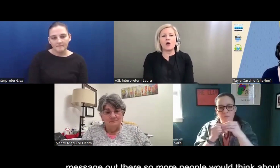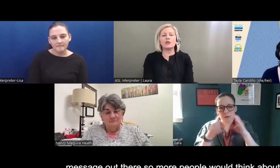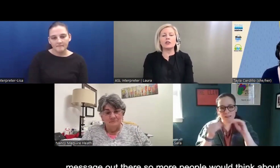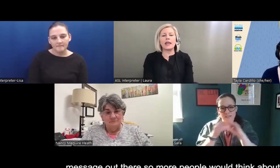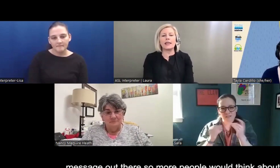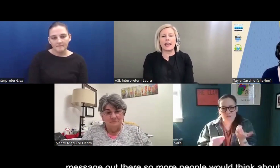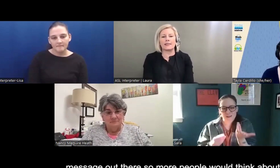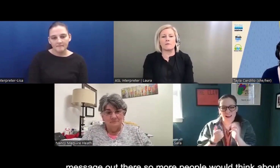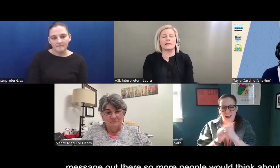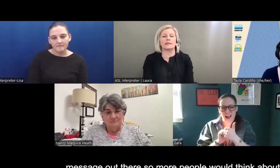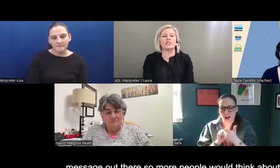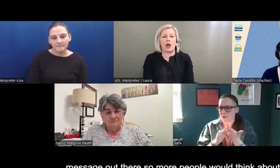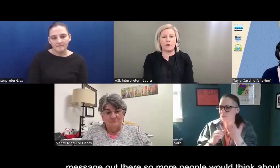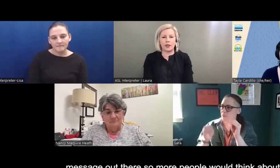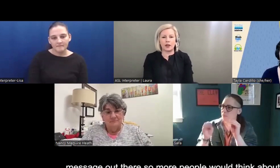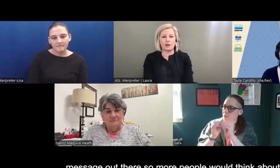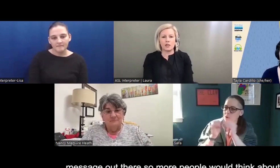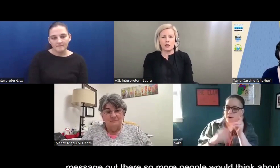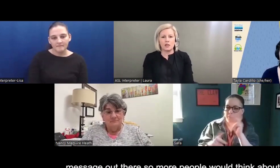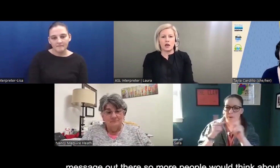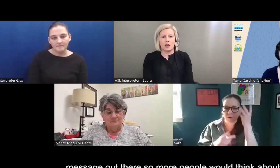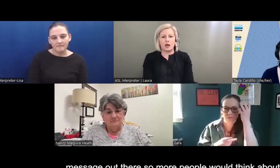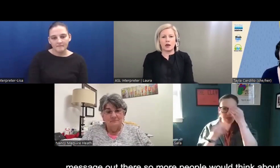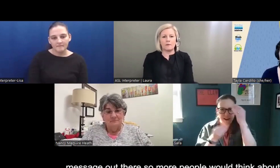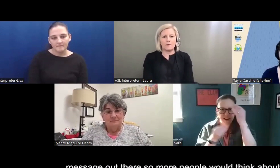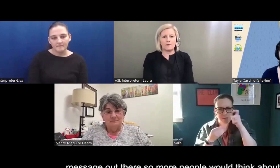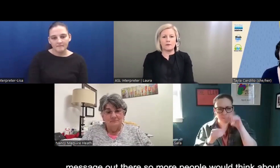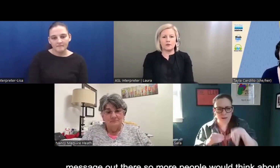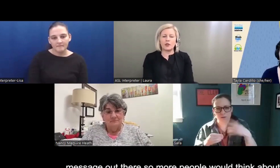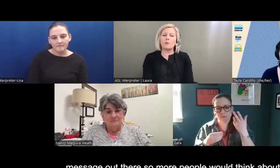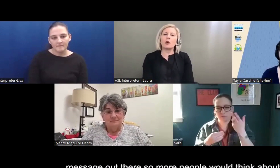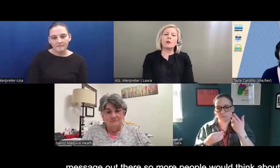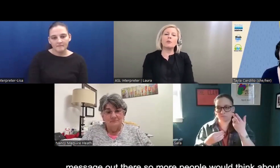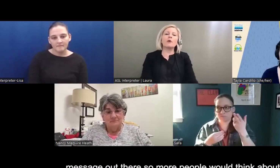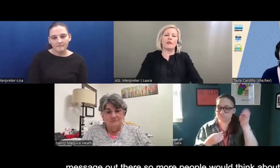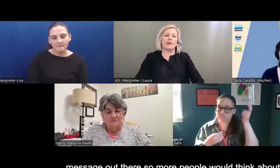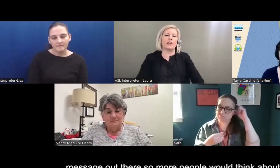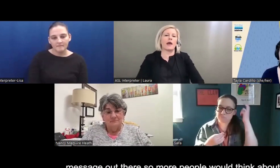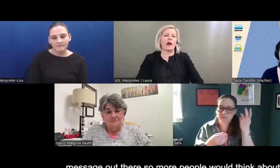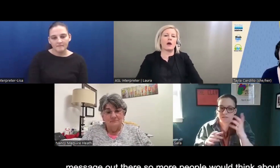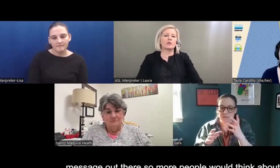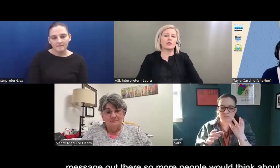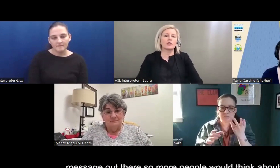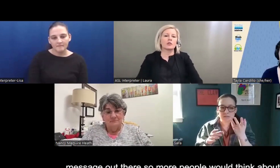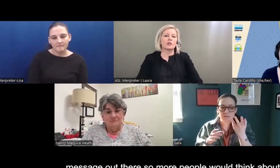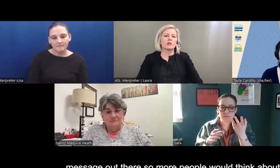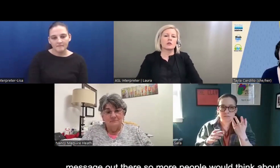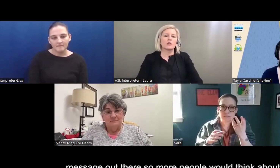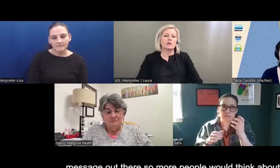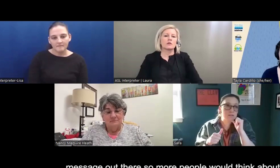how could I get the message out there, um, so that more people would think about,